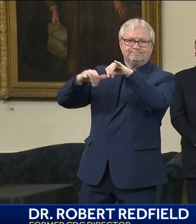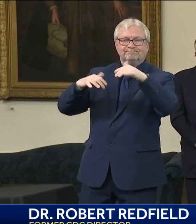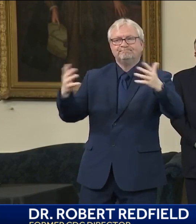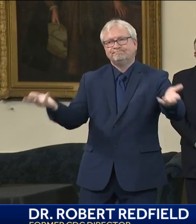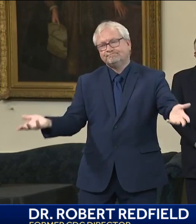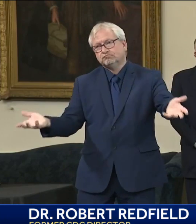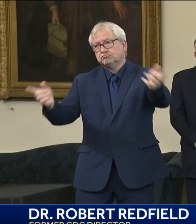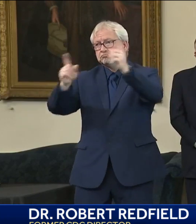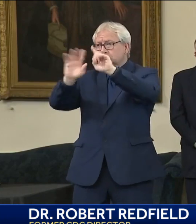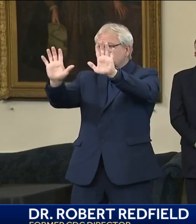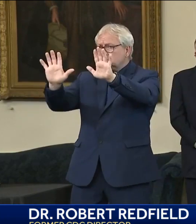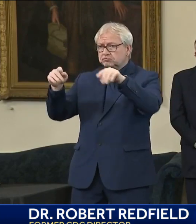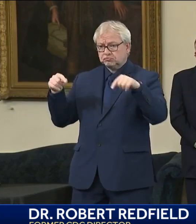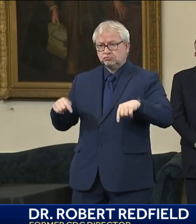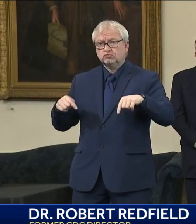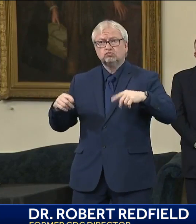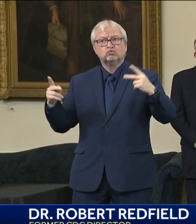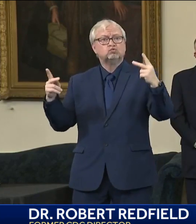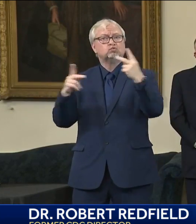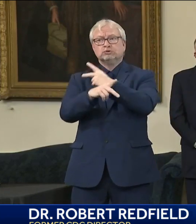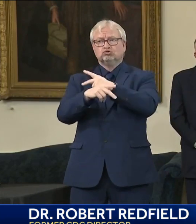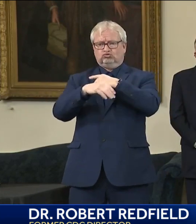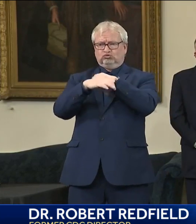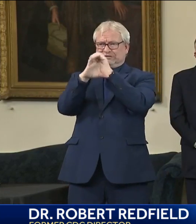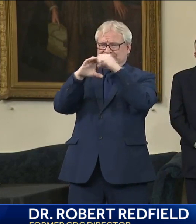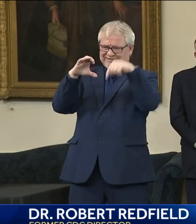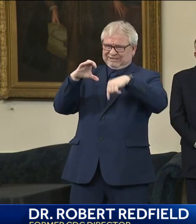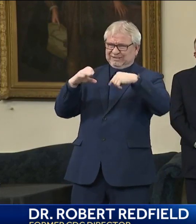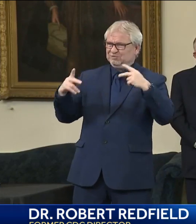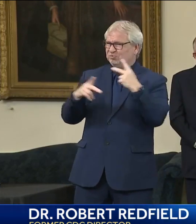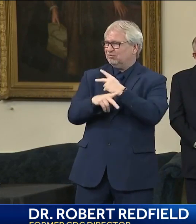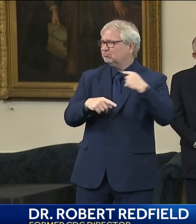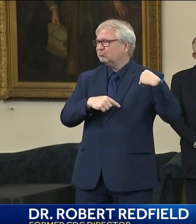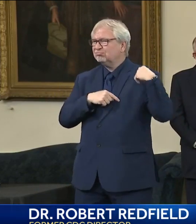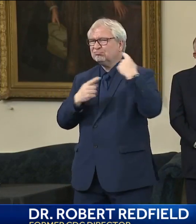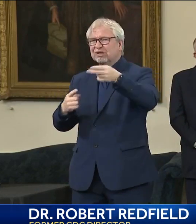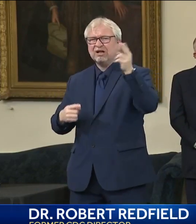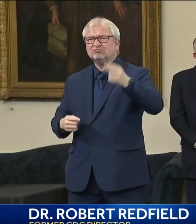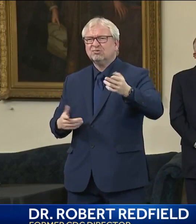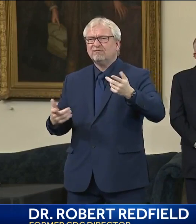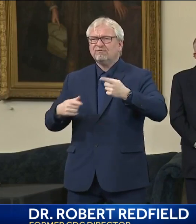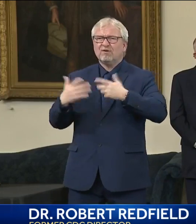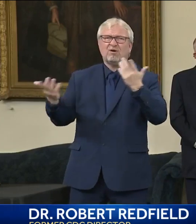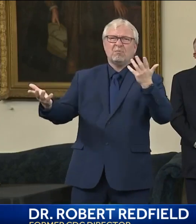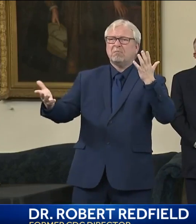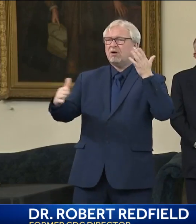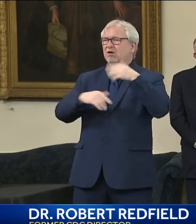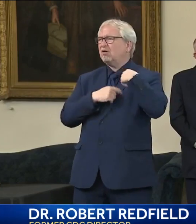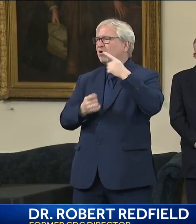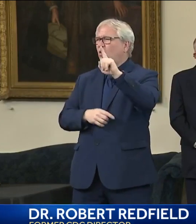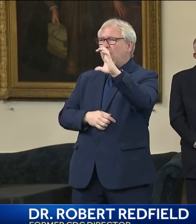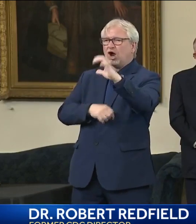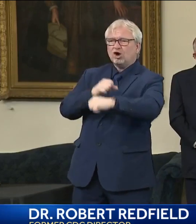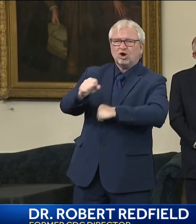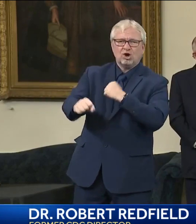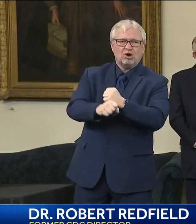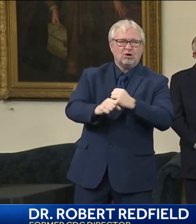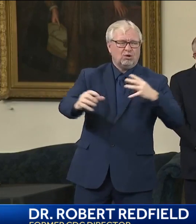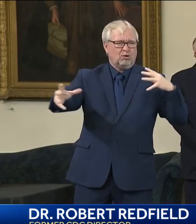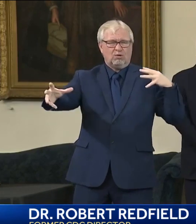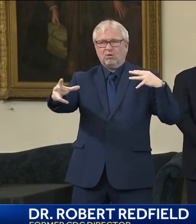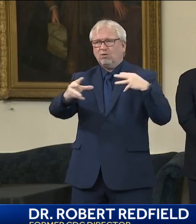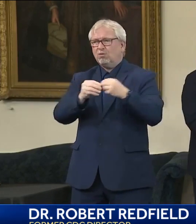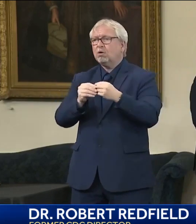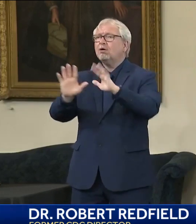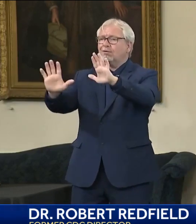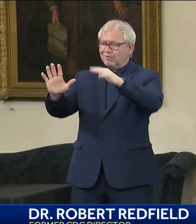century. And I think we did respond in a manner which helped advance the efforts to get this pandemic